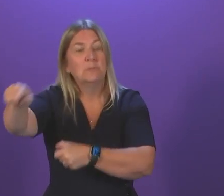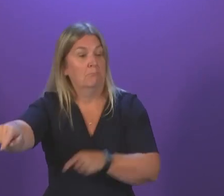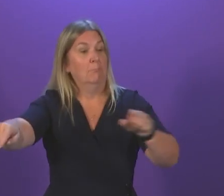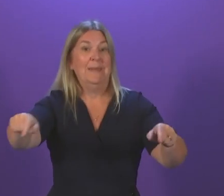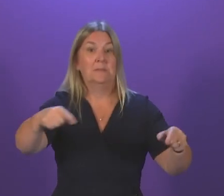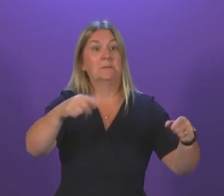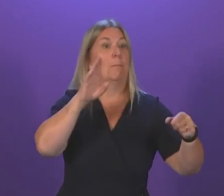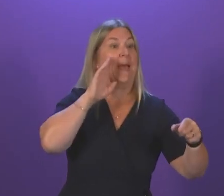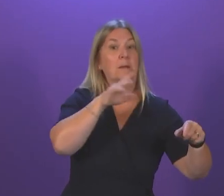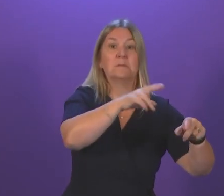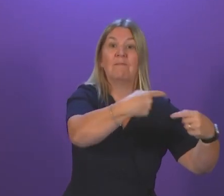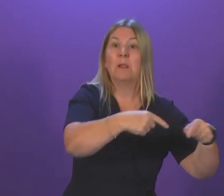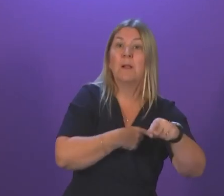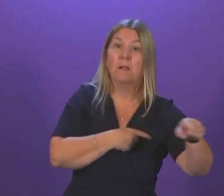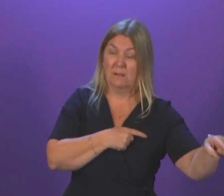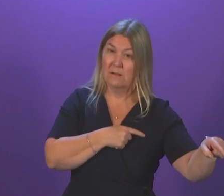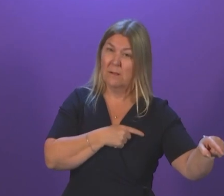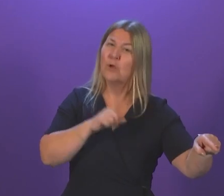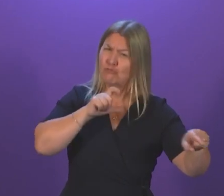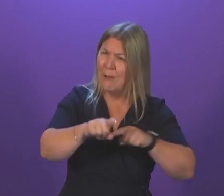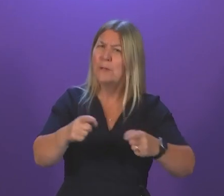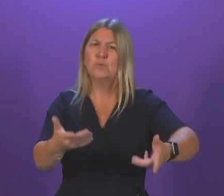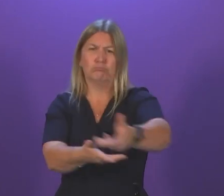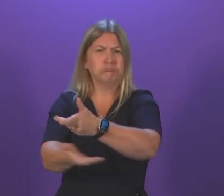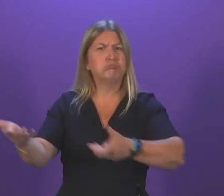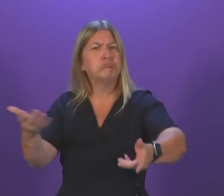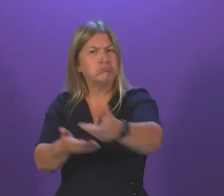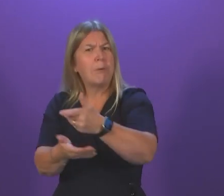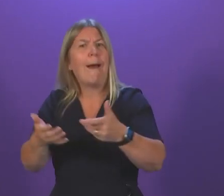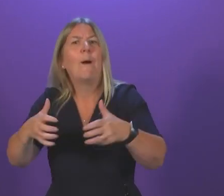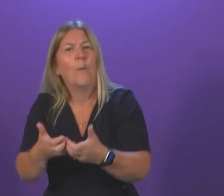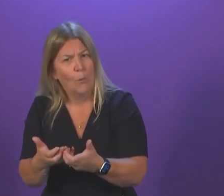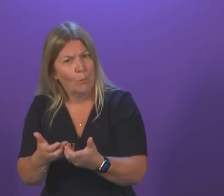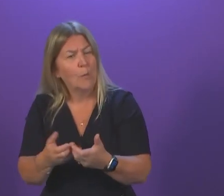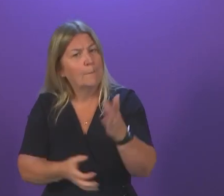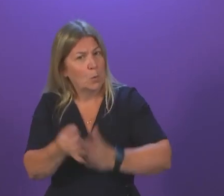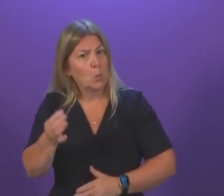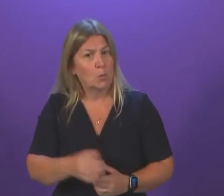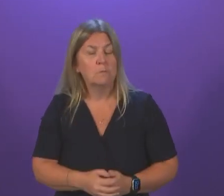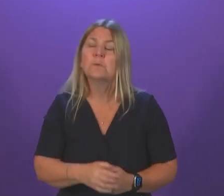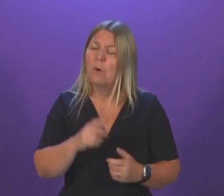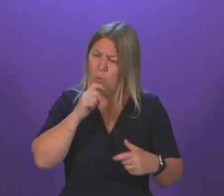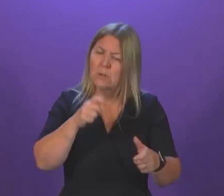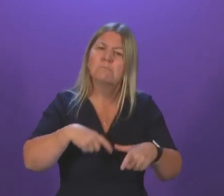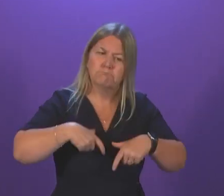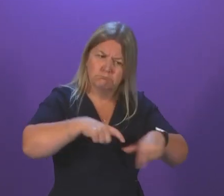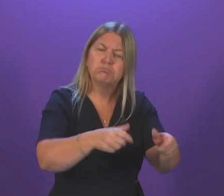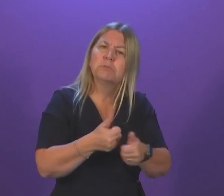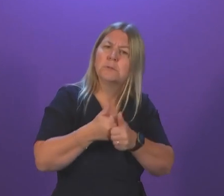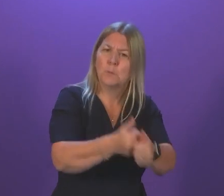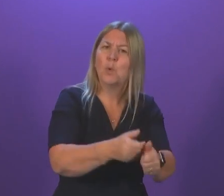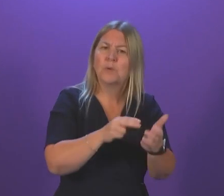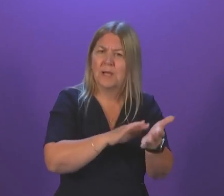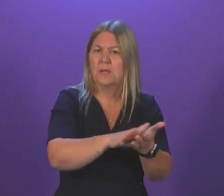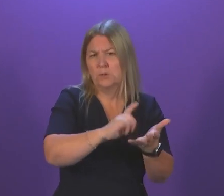these very challenging circumstances to make sure that we support the National Health Service. And that's what I will continue to focus on each